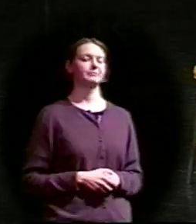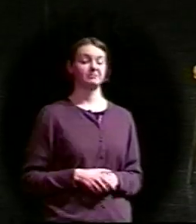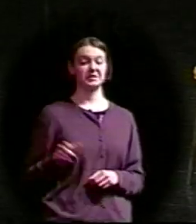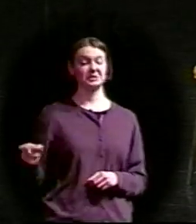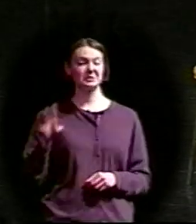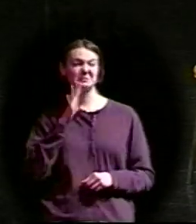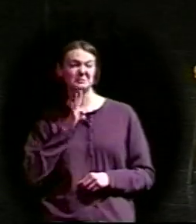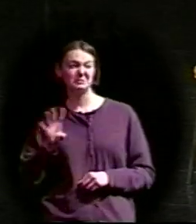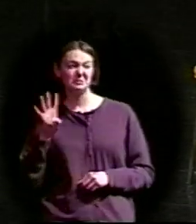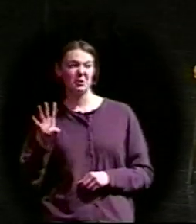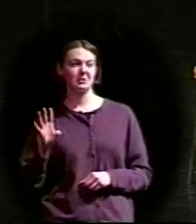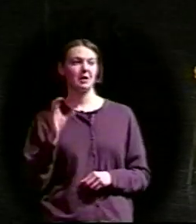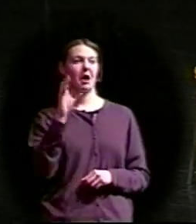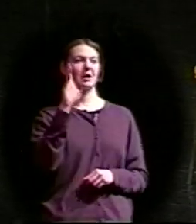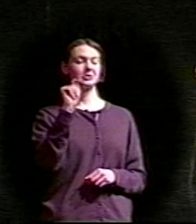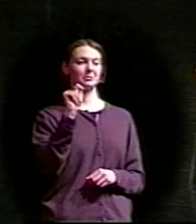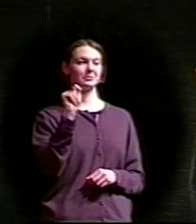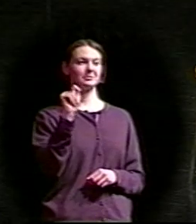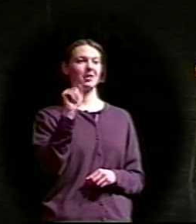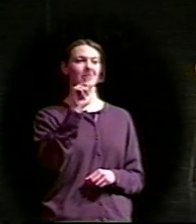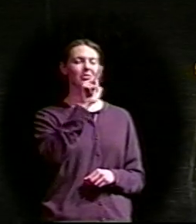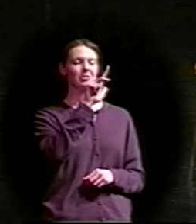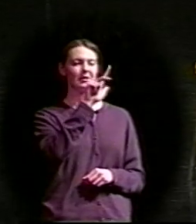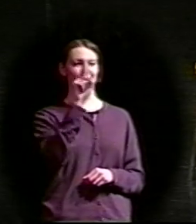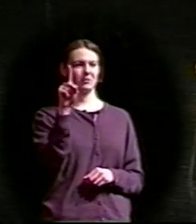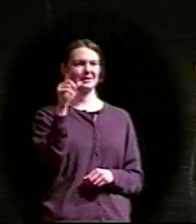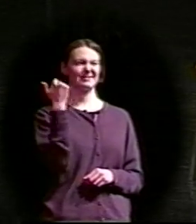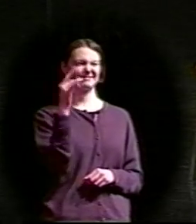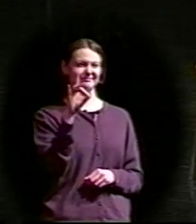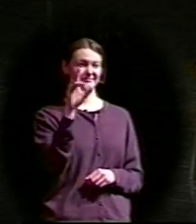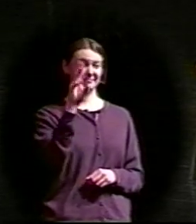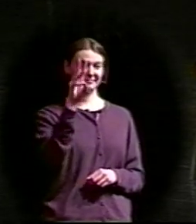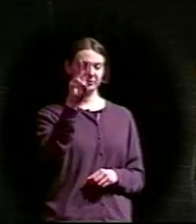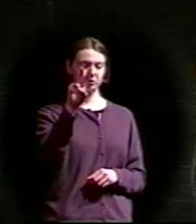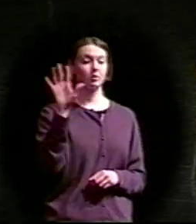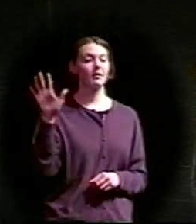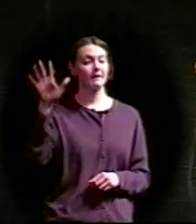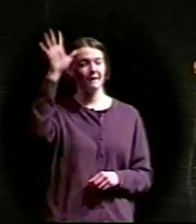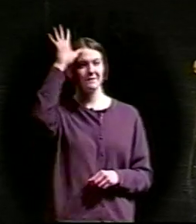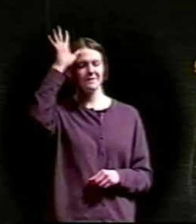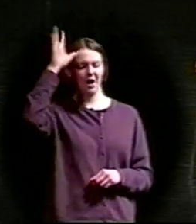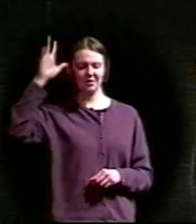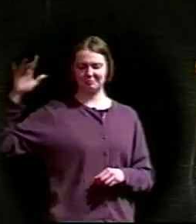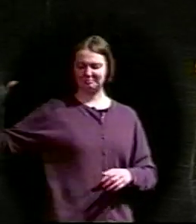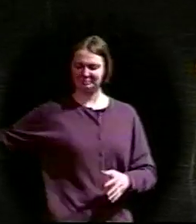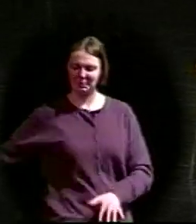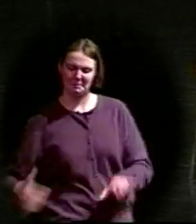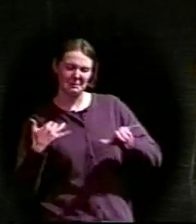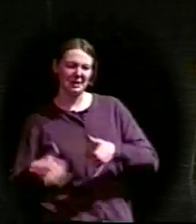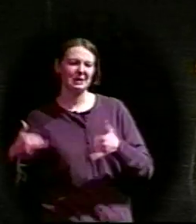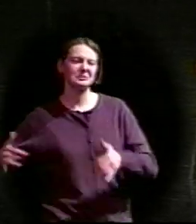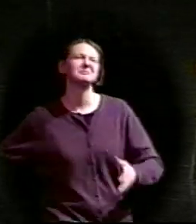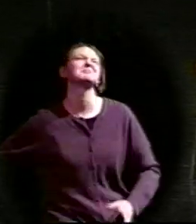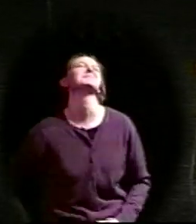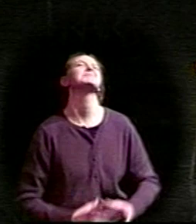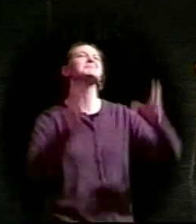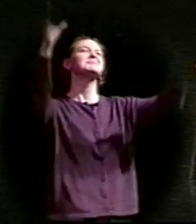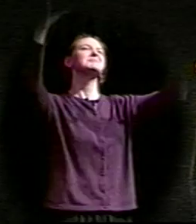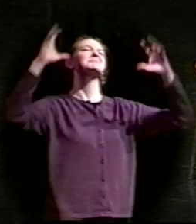October 31st, 1862, her father had tossed her up into the air, given her a great big hug, set her down